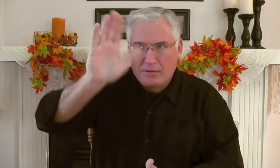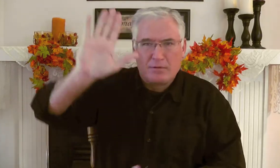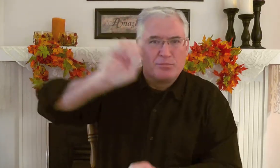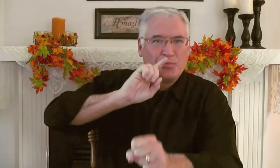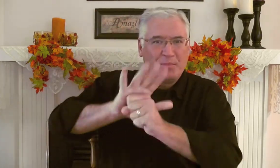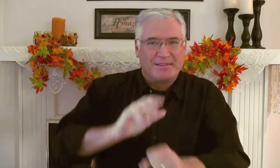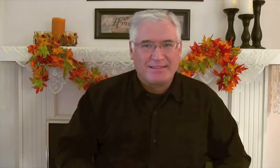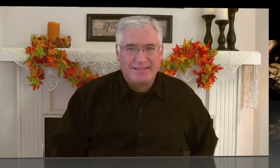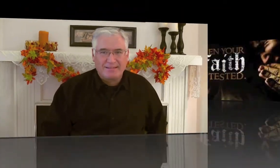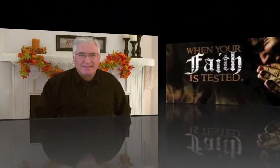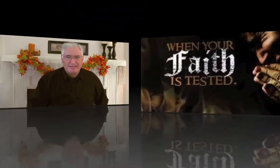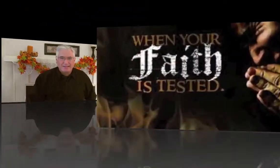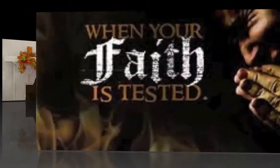the Lord. They believe in his promises.